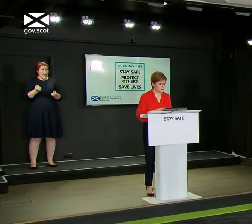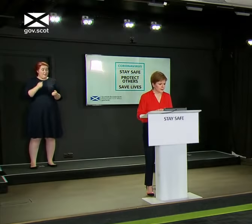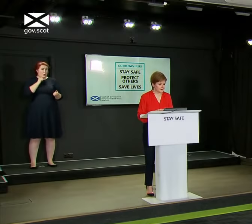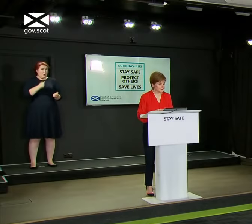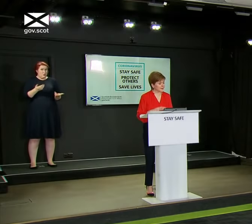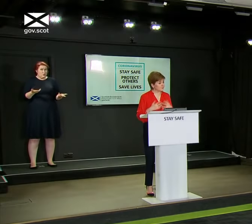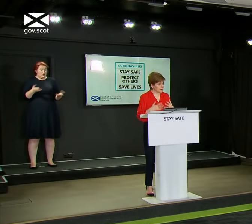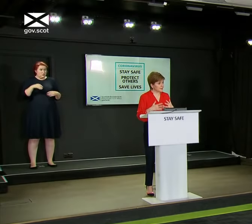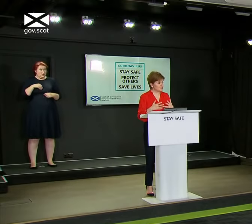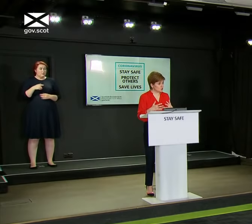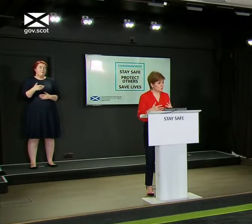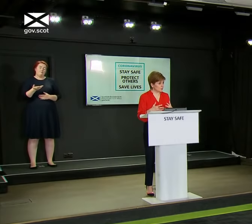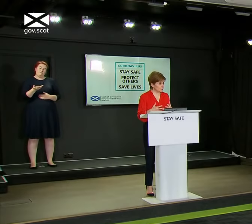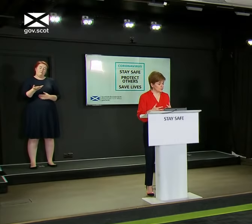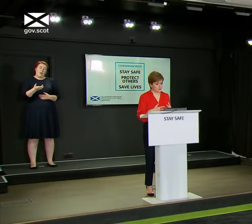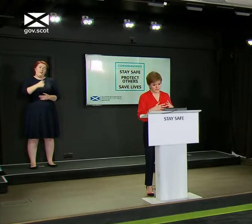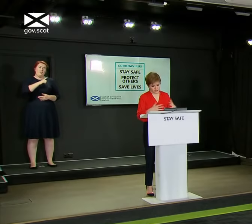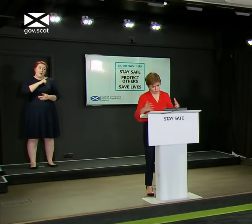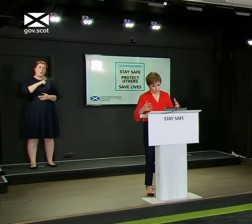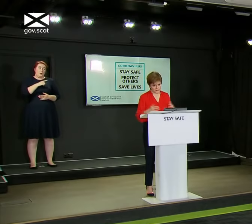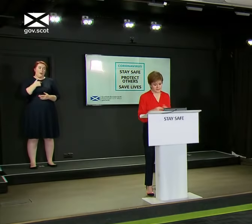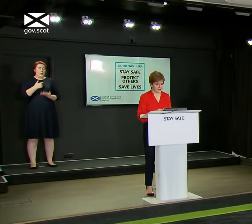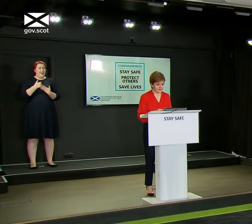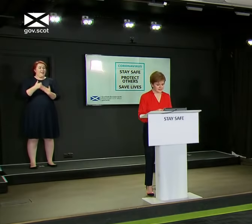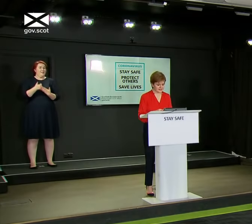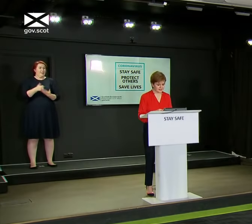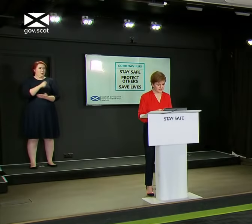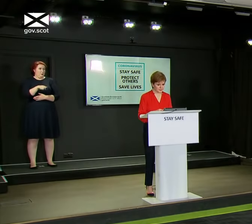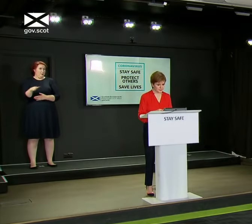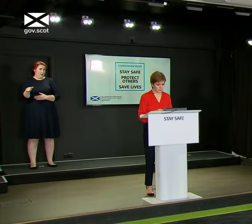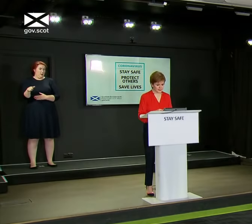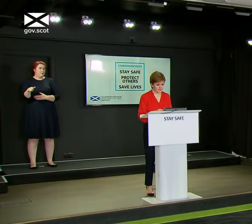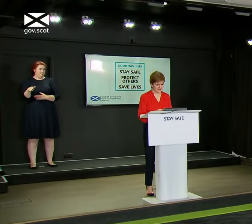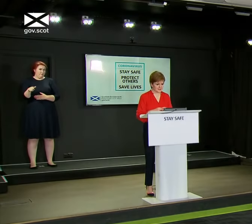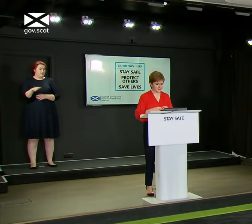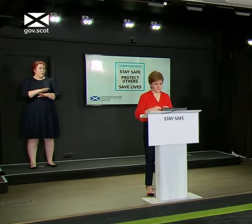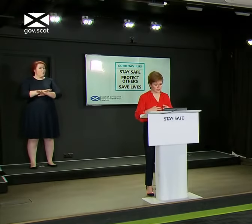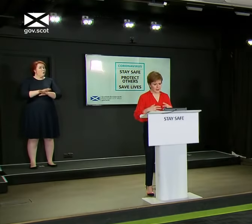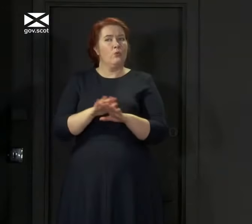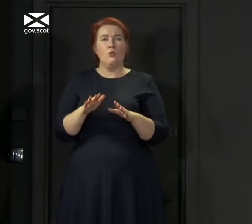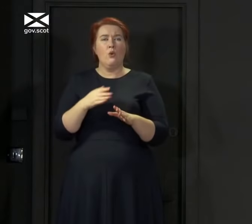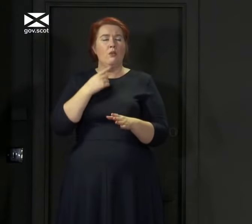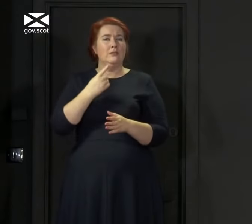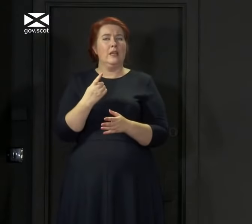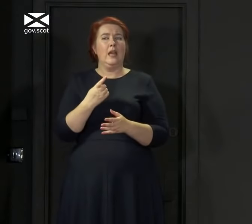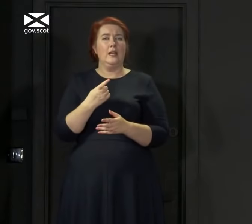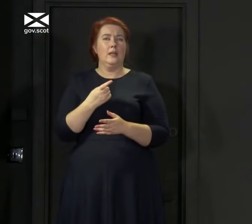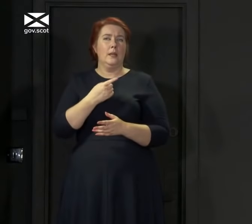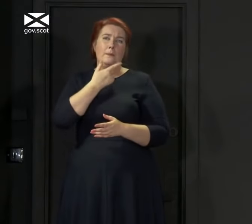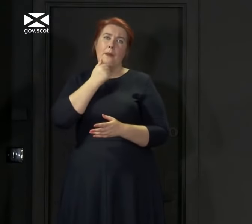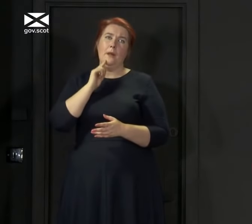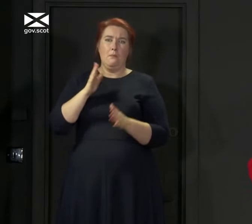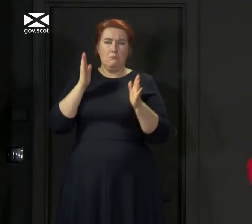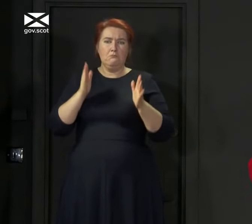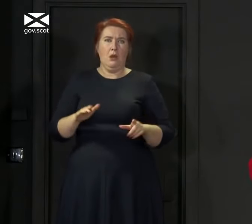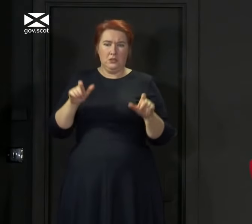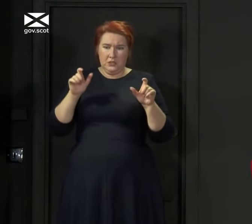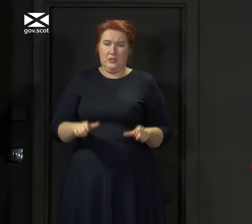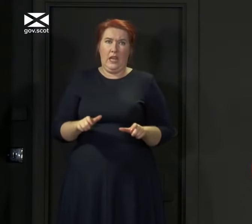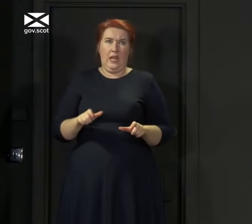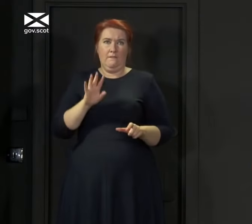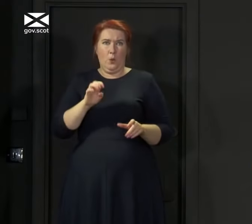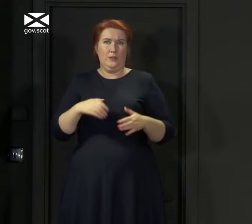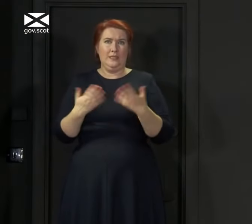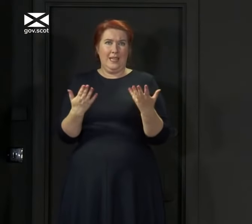why we are giving advice to people. So this is not giving people advice to, you know, stay in the house absolutely